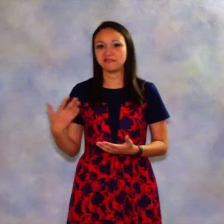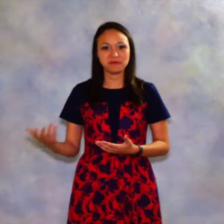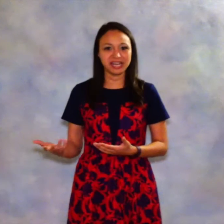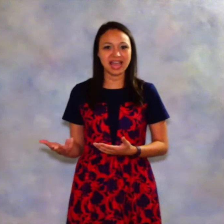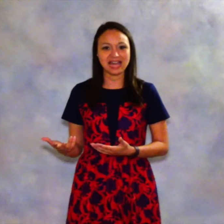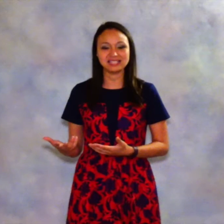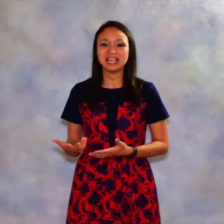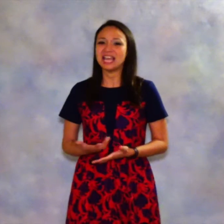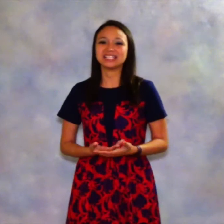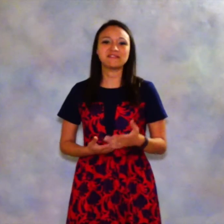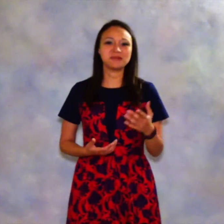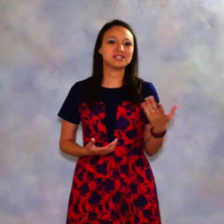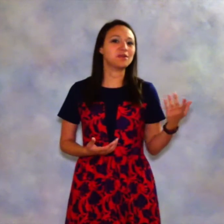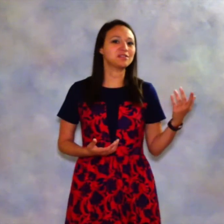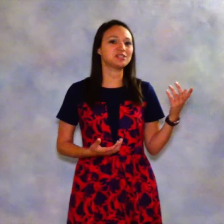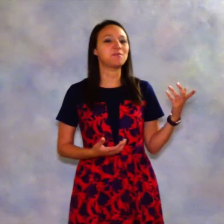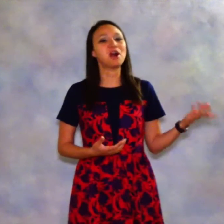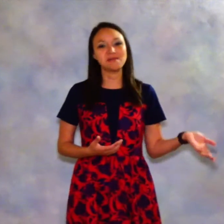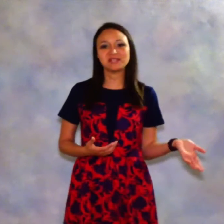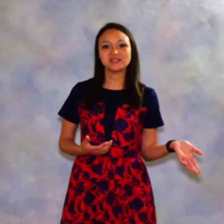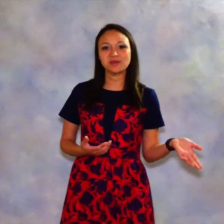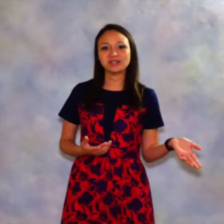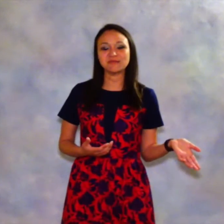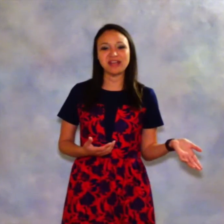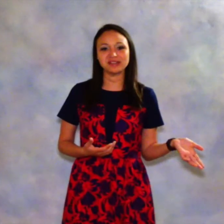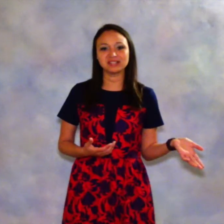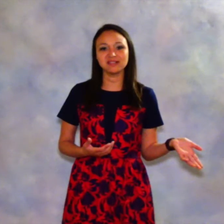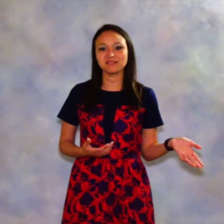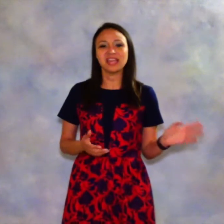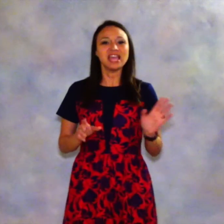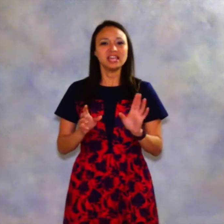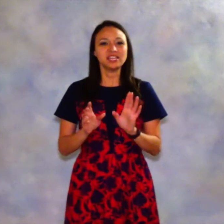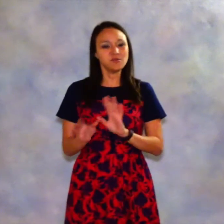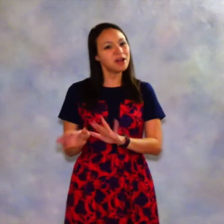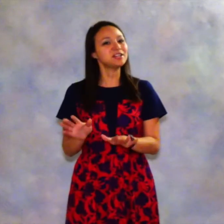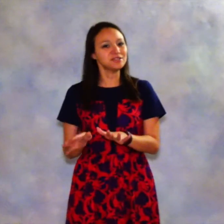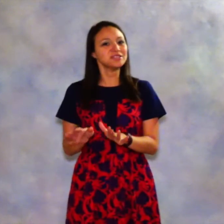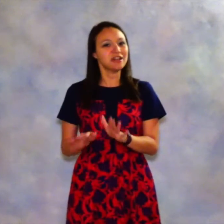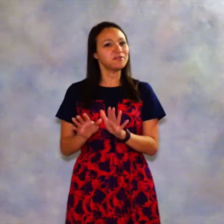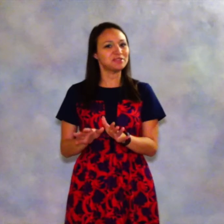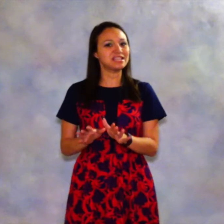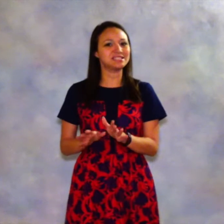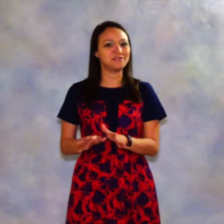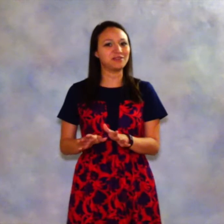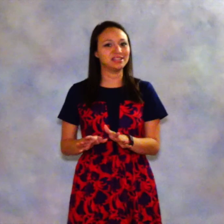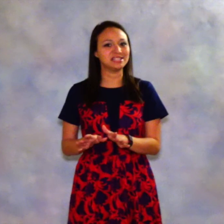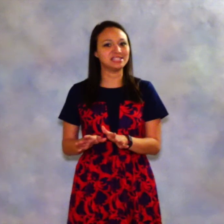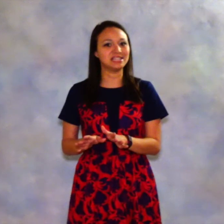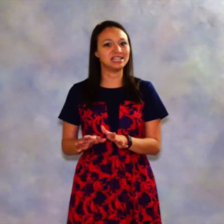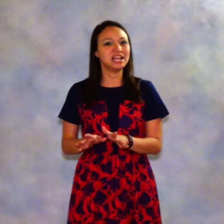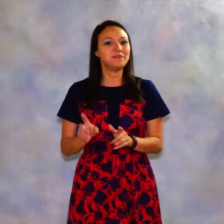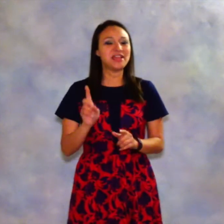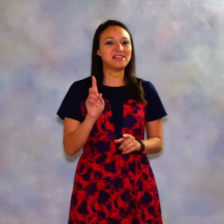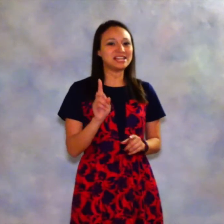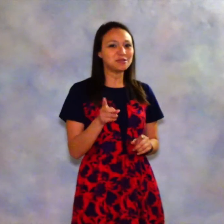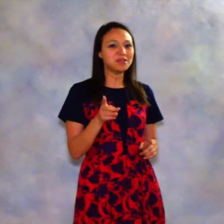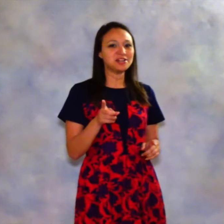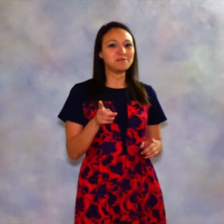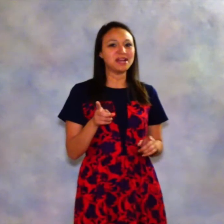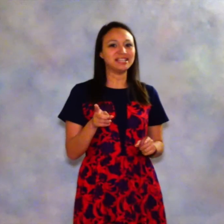everybody has because everybody's going to the department store to buy their clothes. You want to do a few things different this year. Now that should be on your bucket